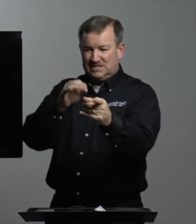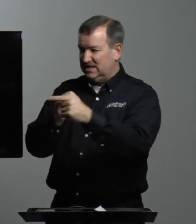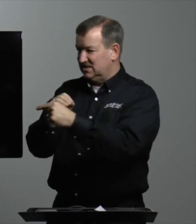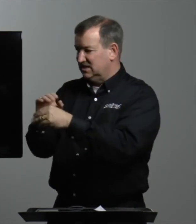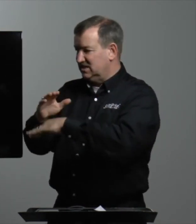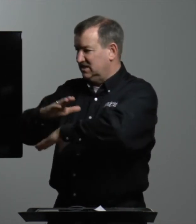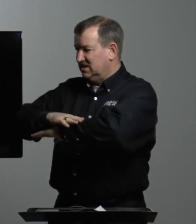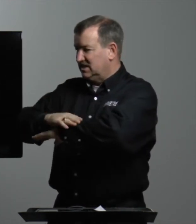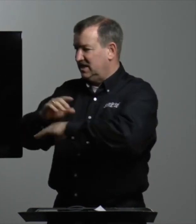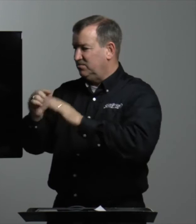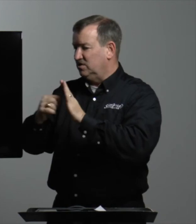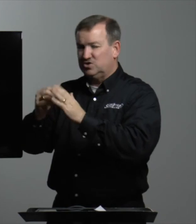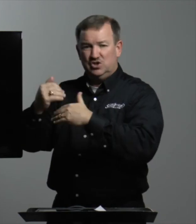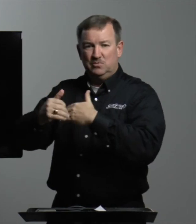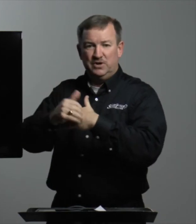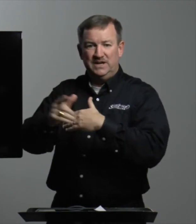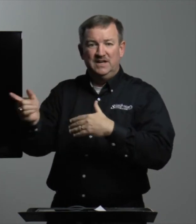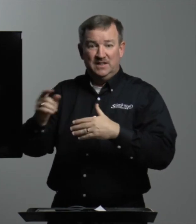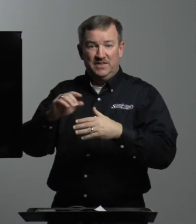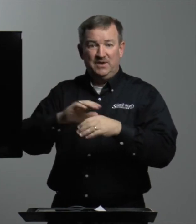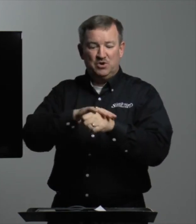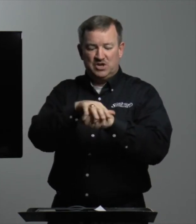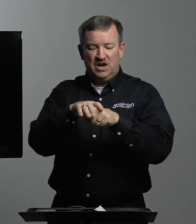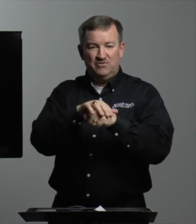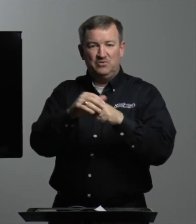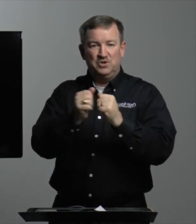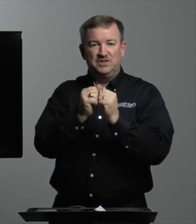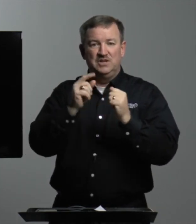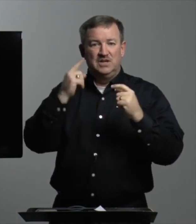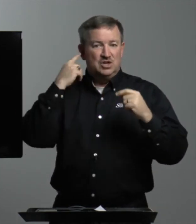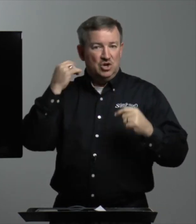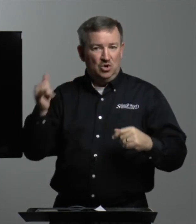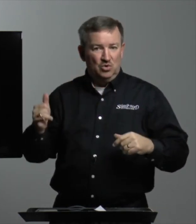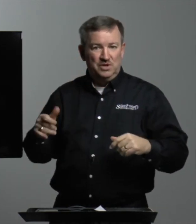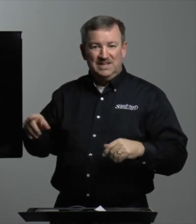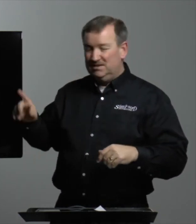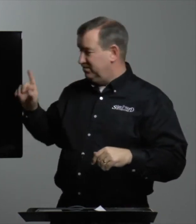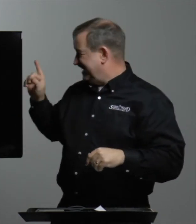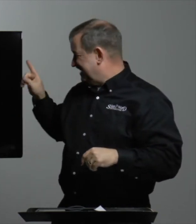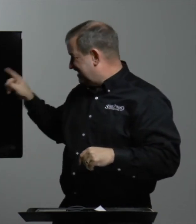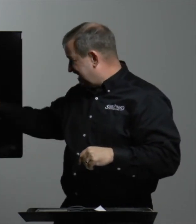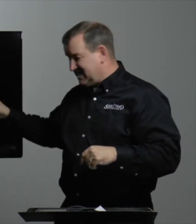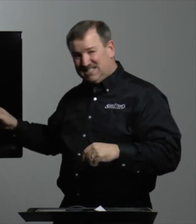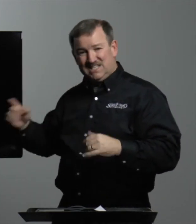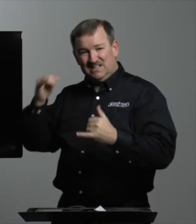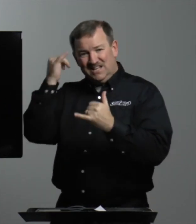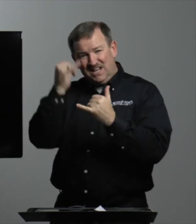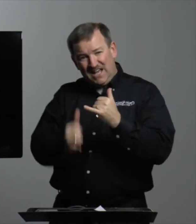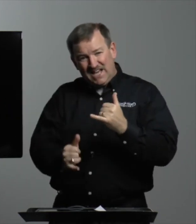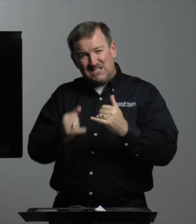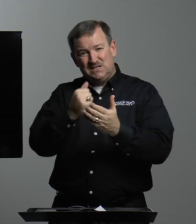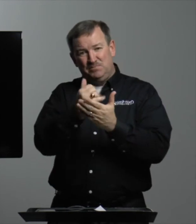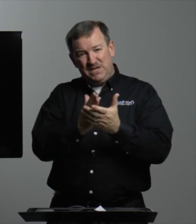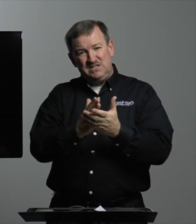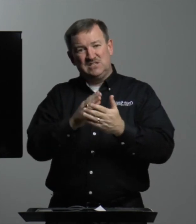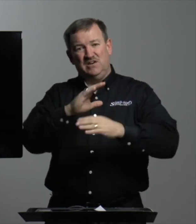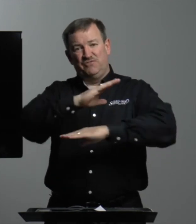incense and the table of showbread, they were covered with gold. But this, the last piece of